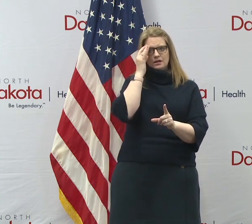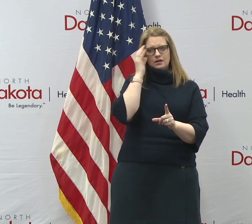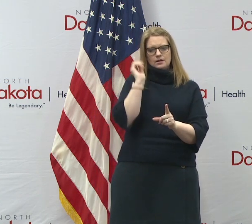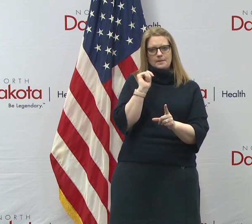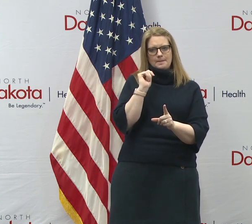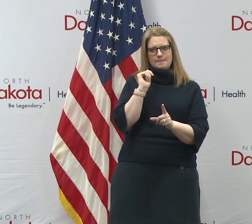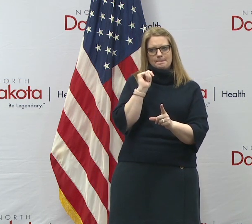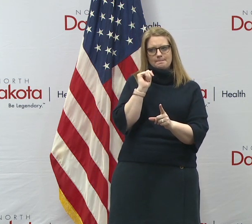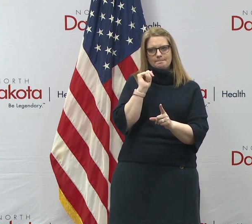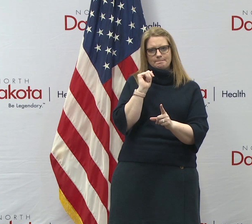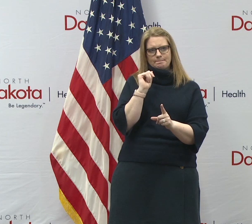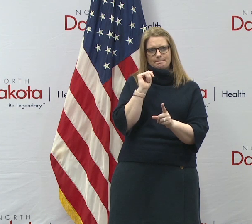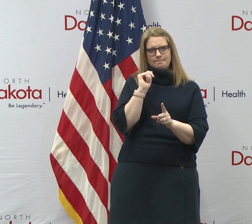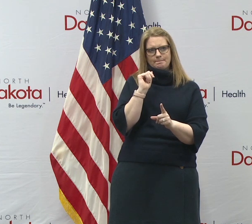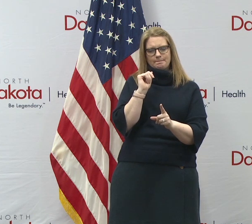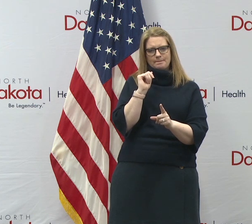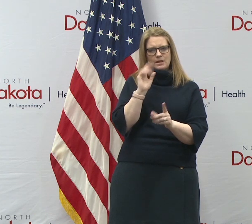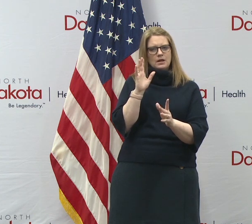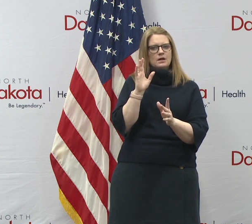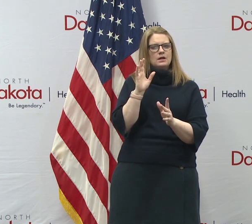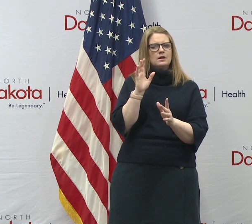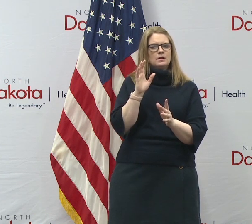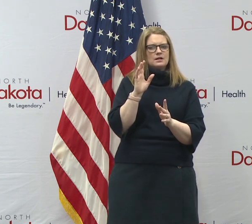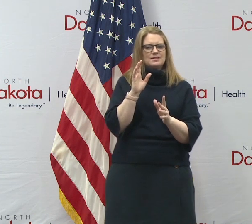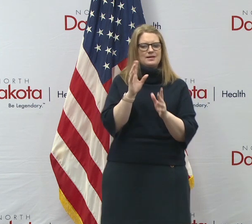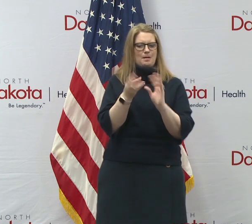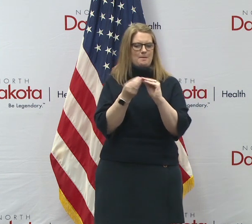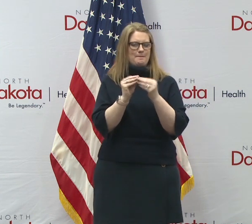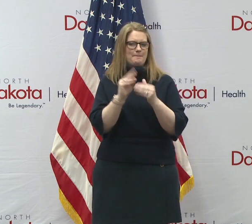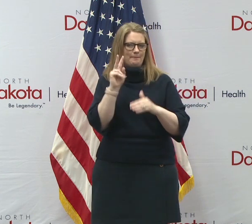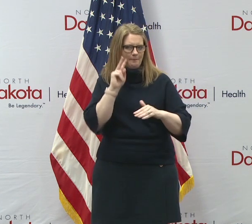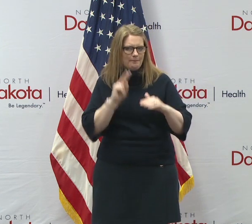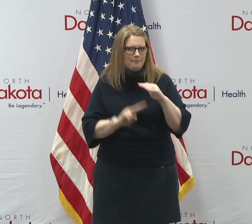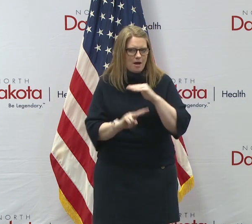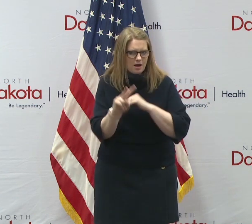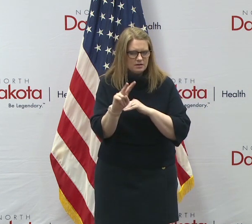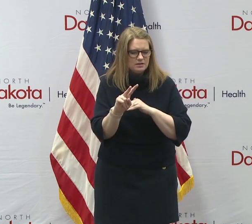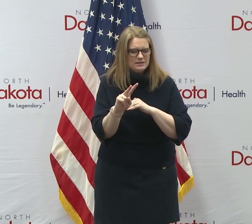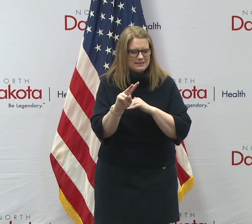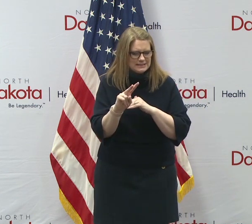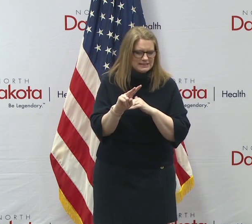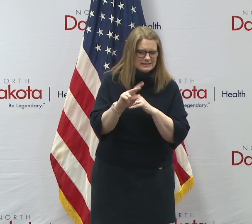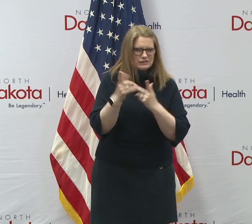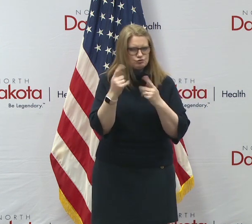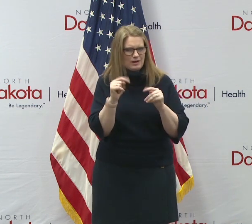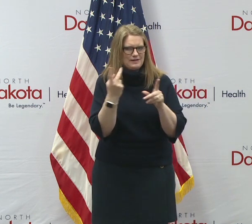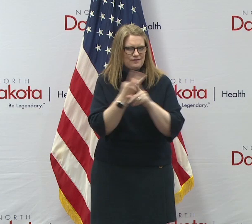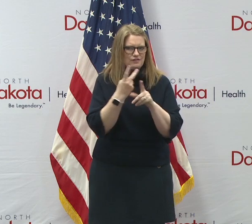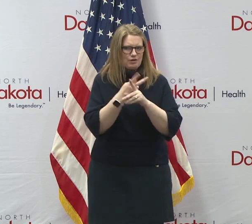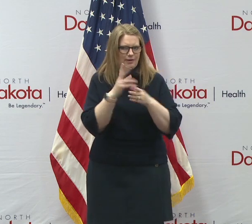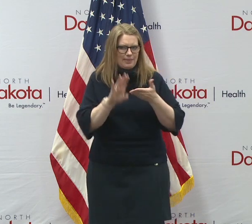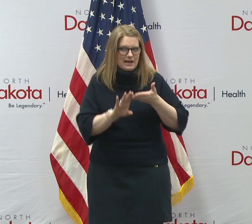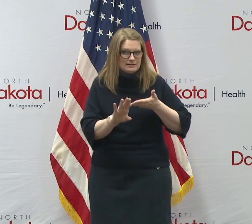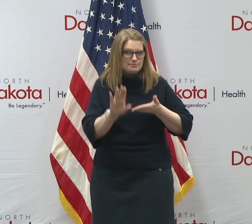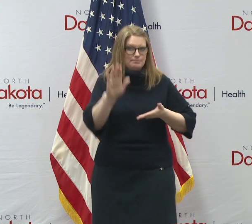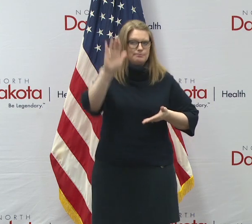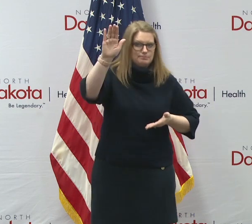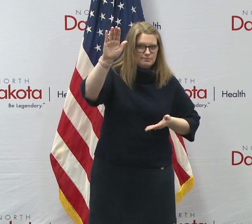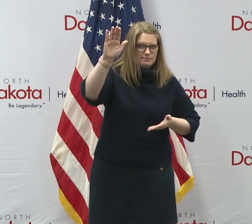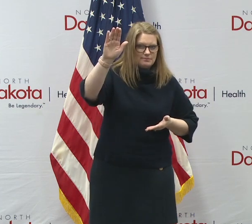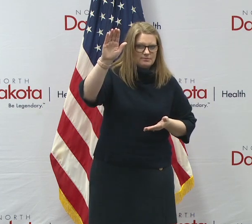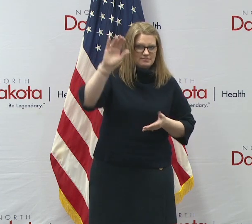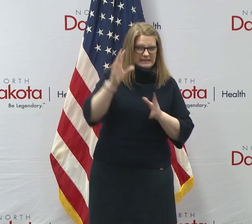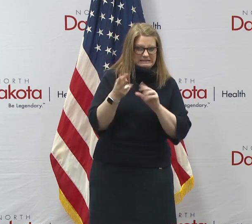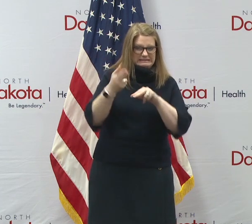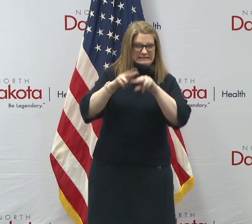key projection, the thing you do with the model is trying to figure out where the peak is and what the, why that matters is because then